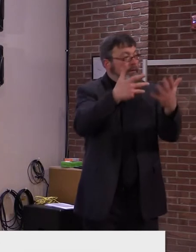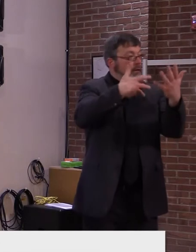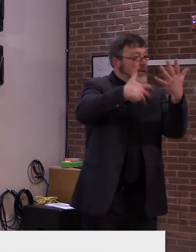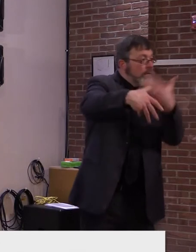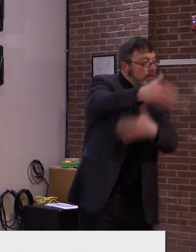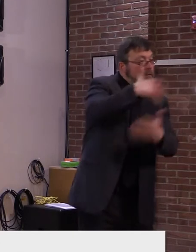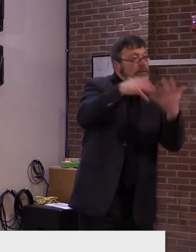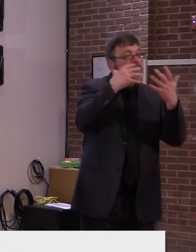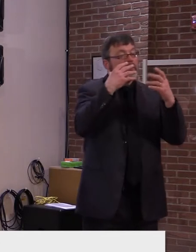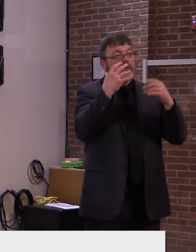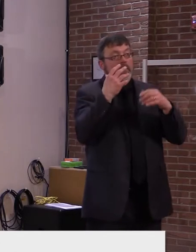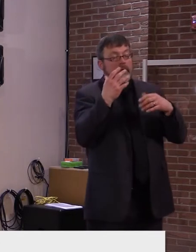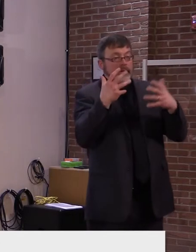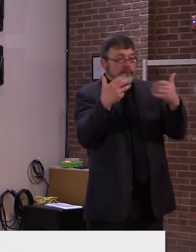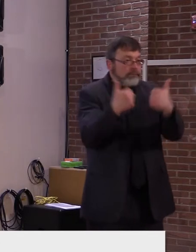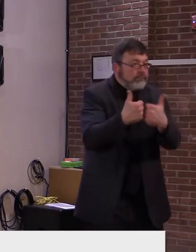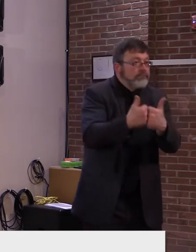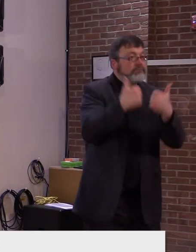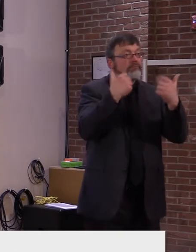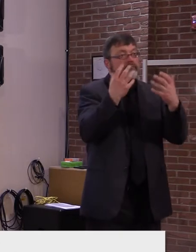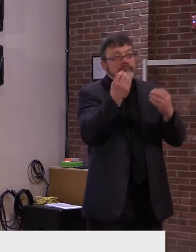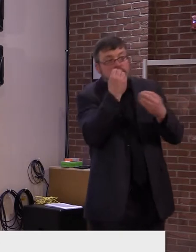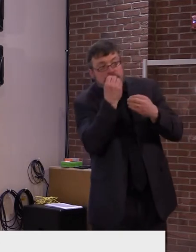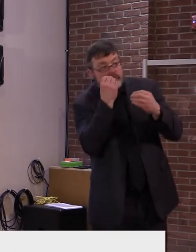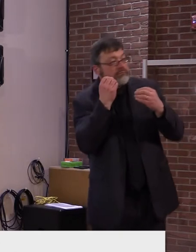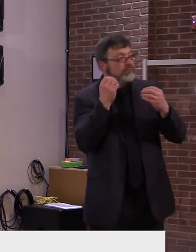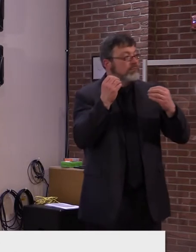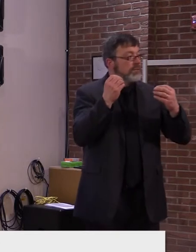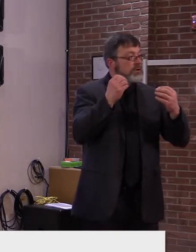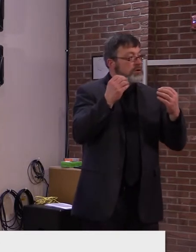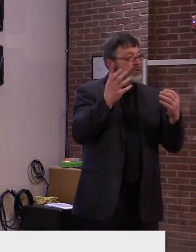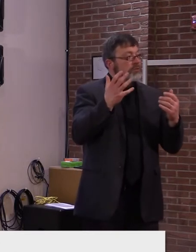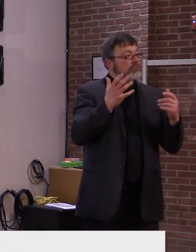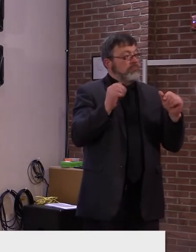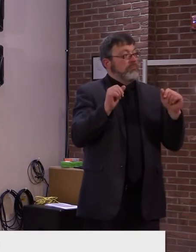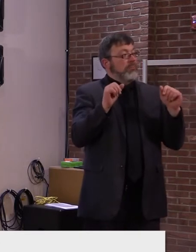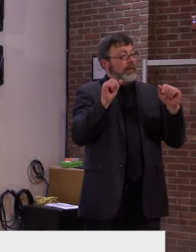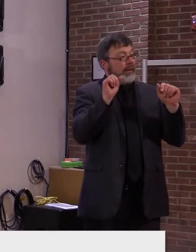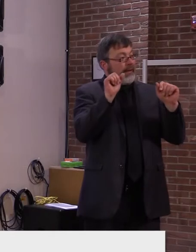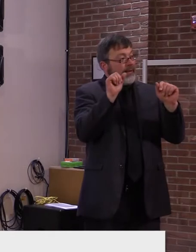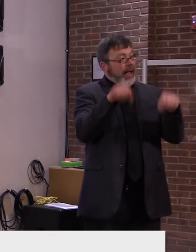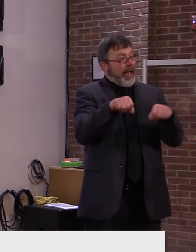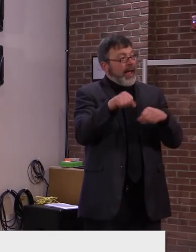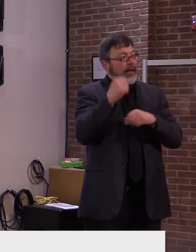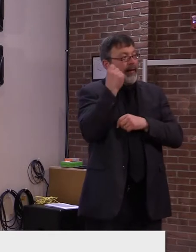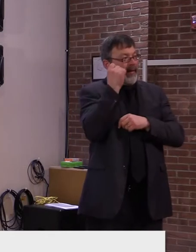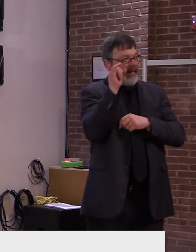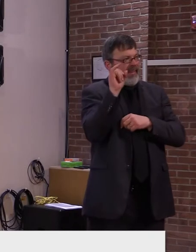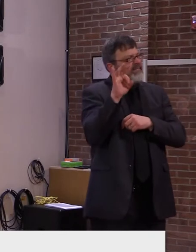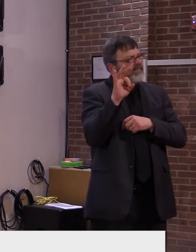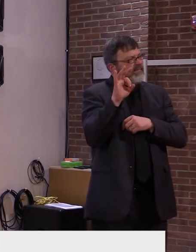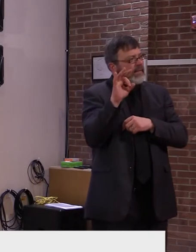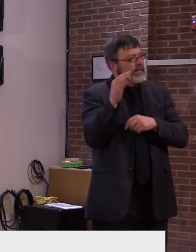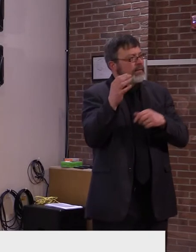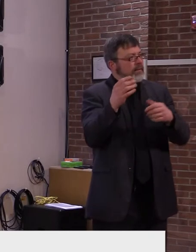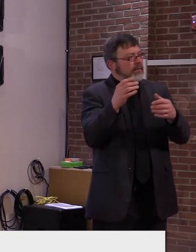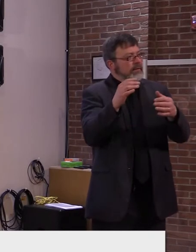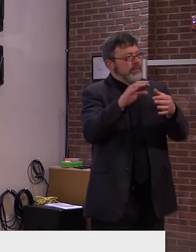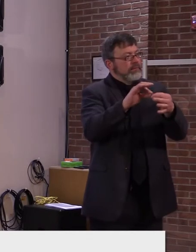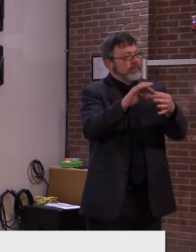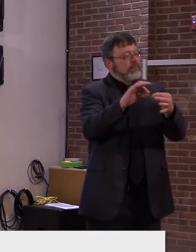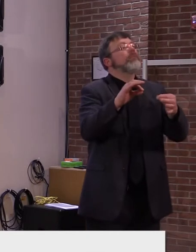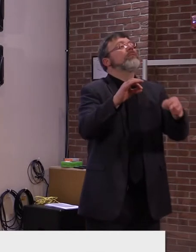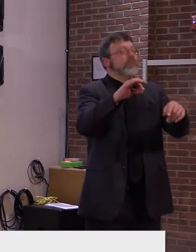settings if the facility is within the CMS or Center for Medicare and Medicaid Services guidelines